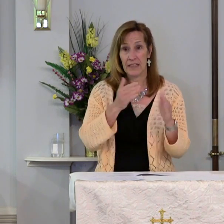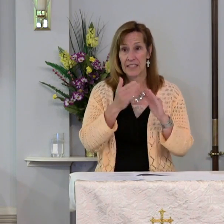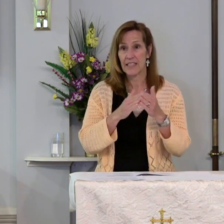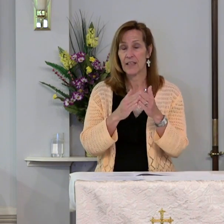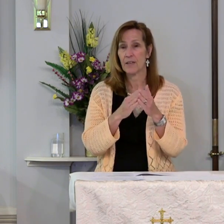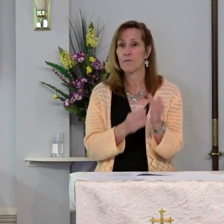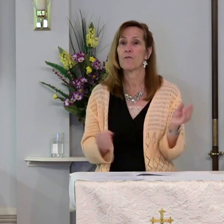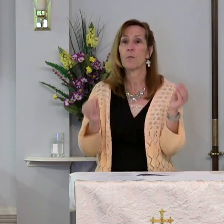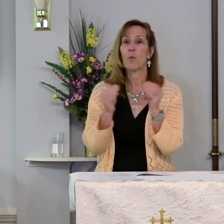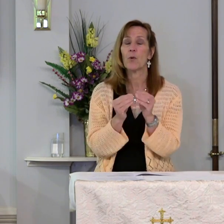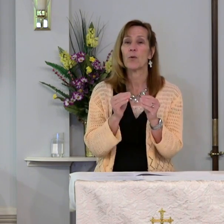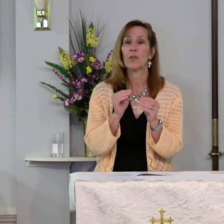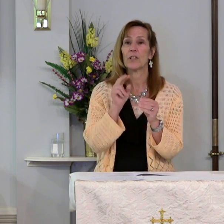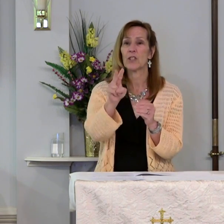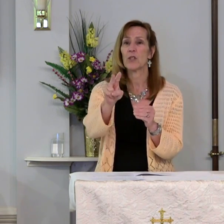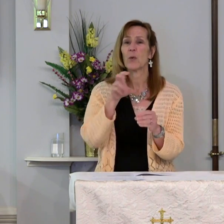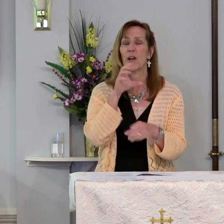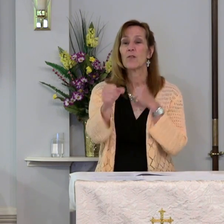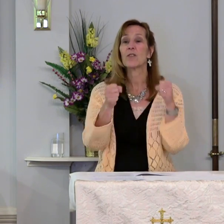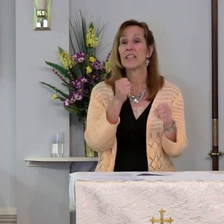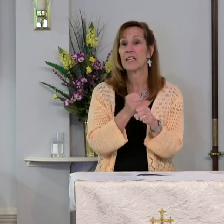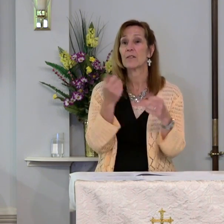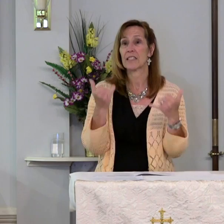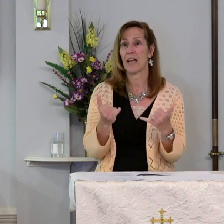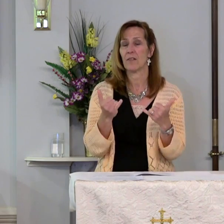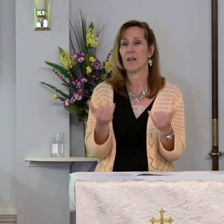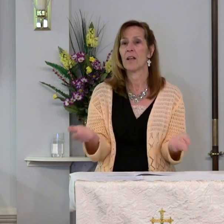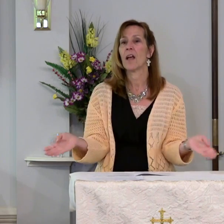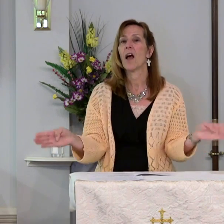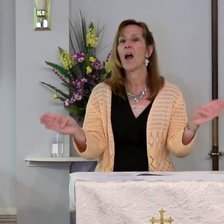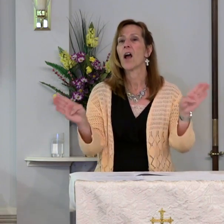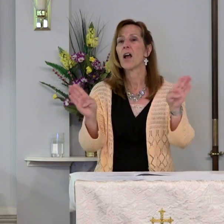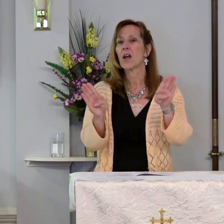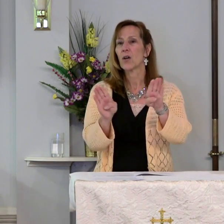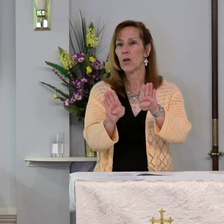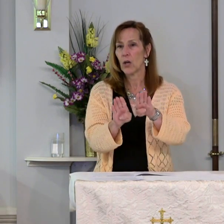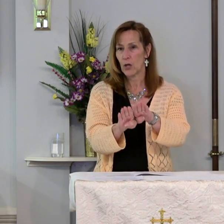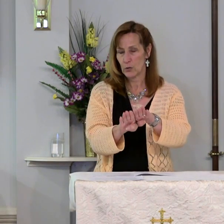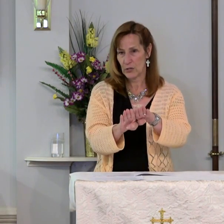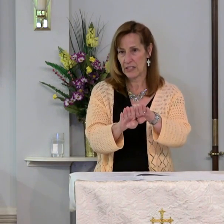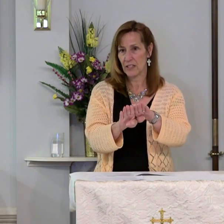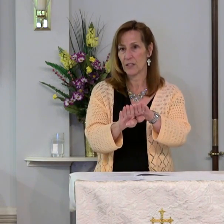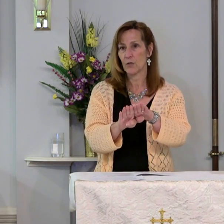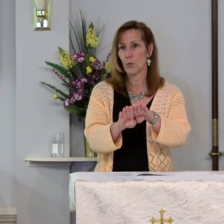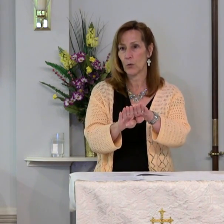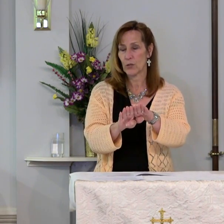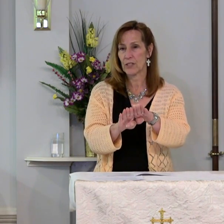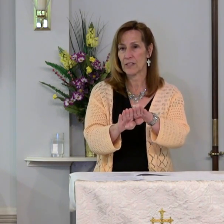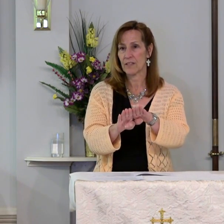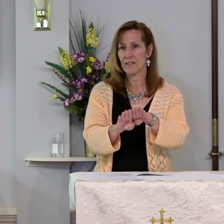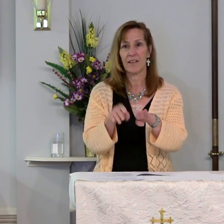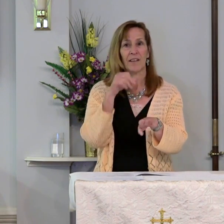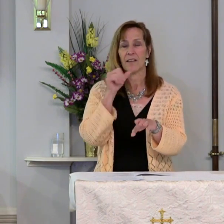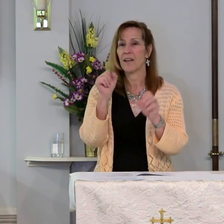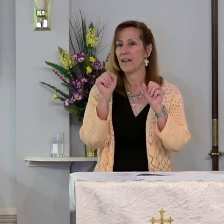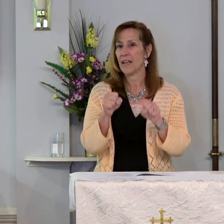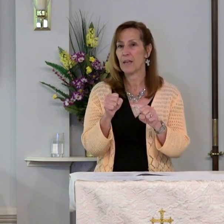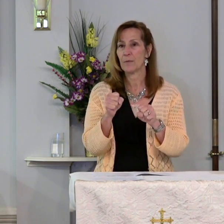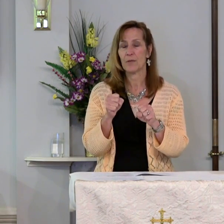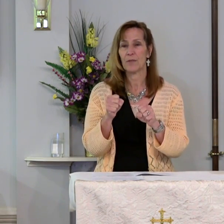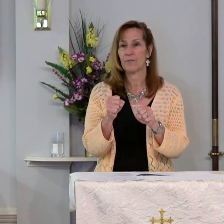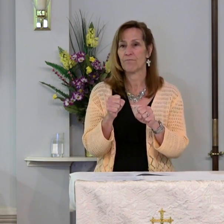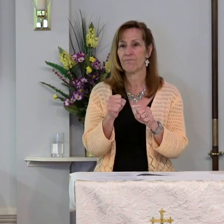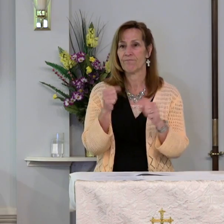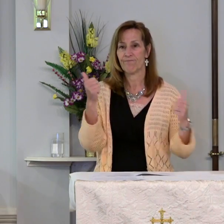for over two centuries is closing its doors. Unable to face the